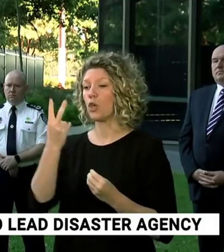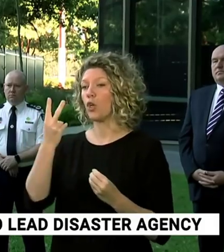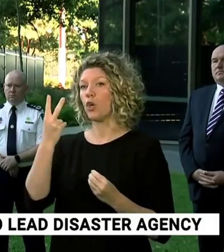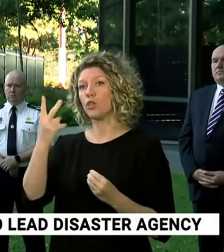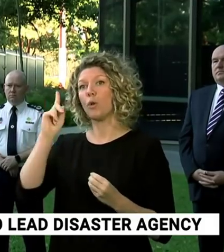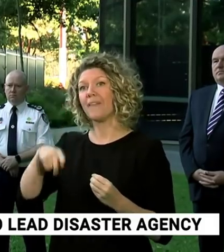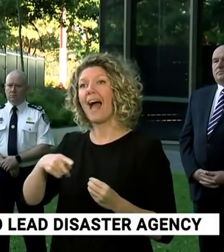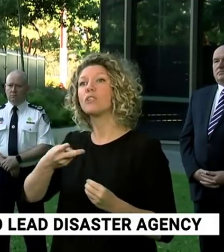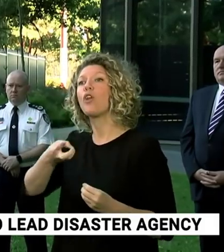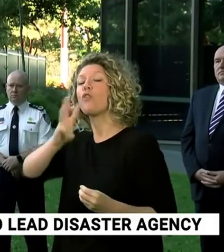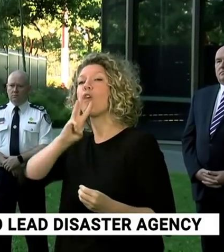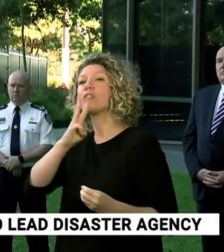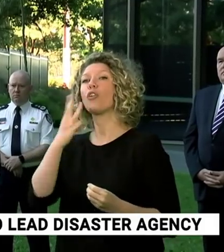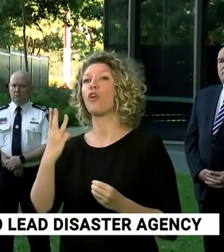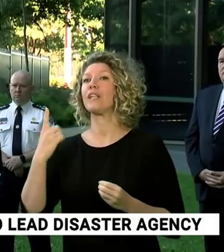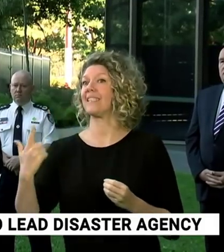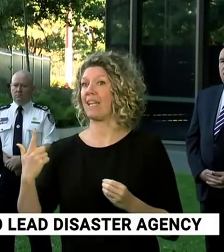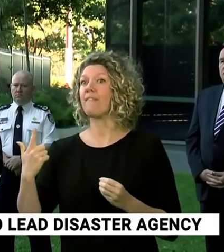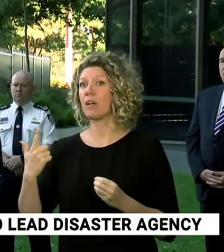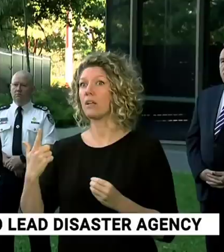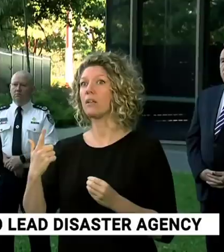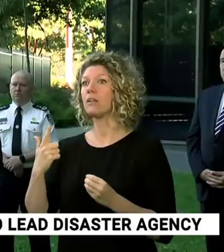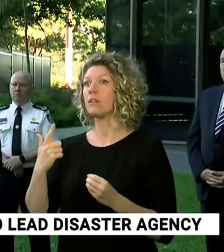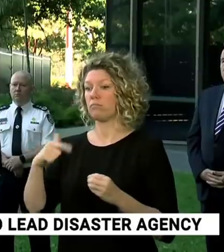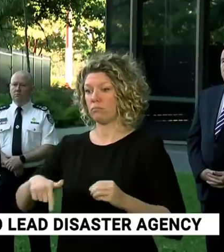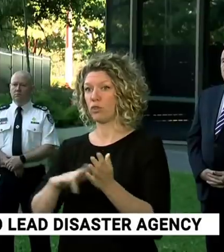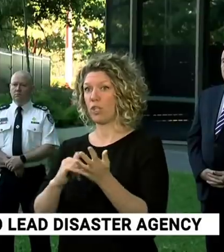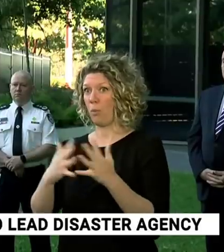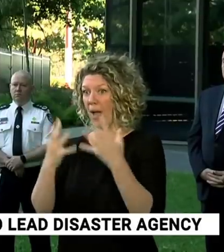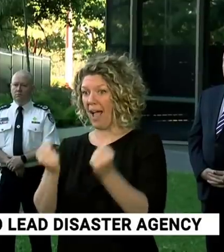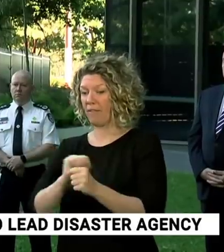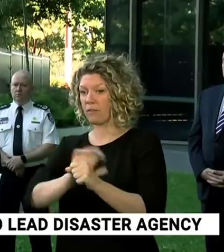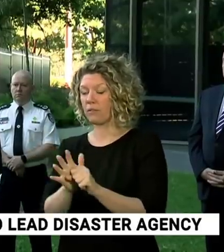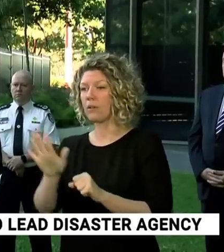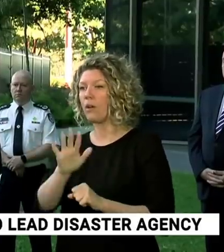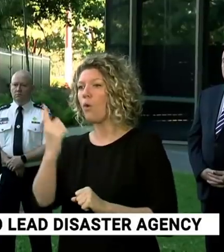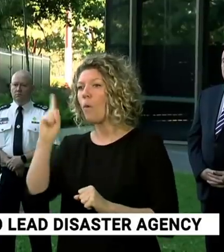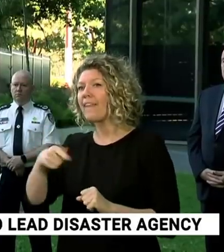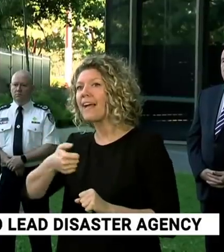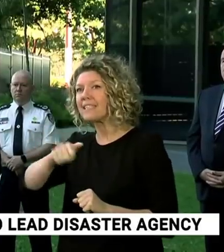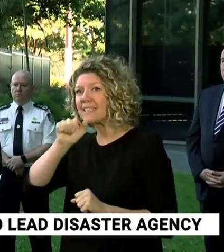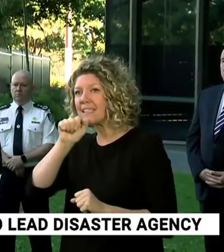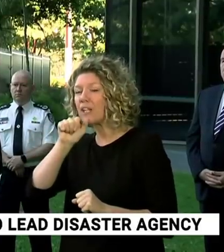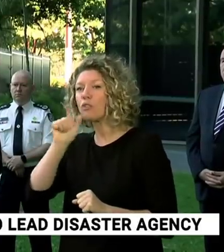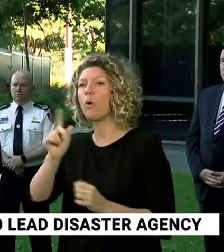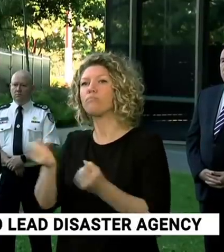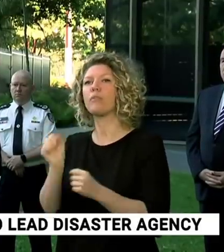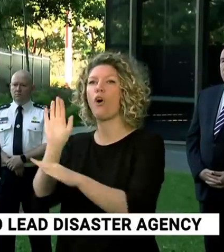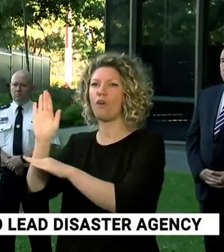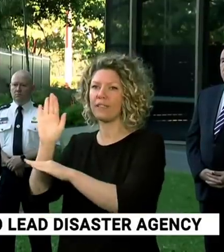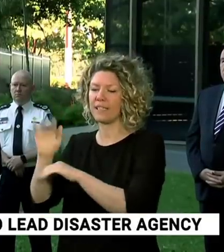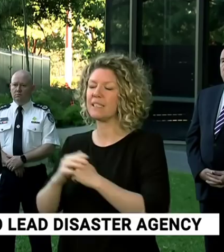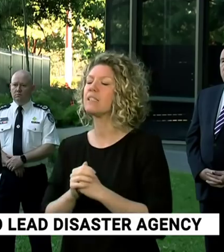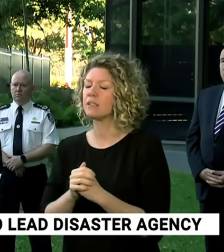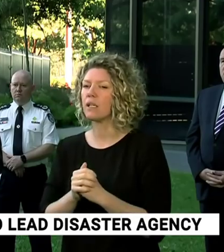,637 confirmed cases, just over 1,600 have been acquired overseas. We've had